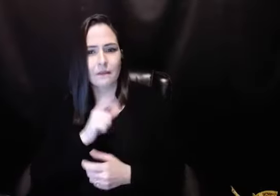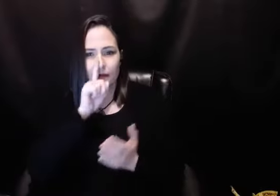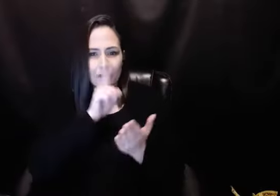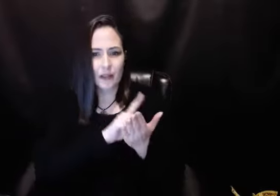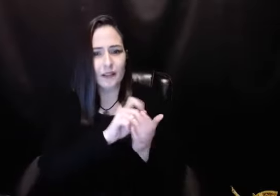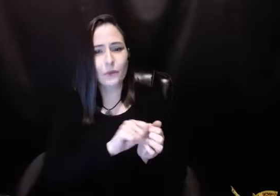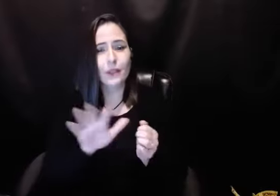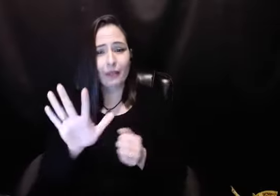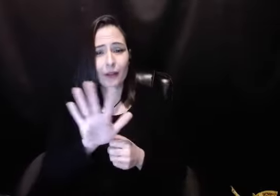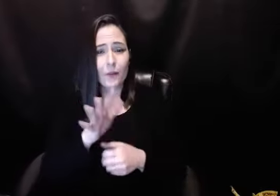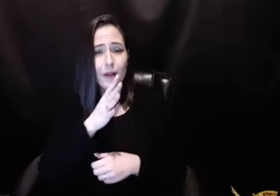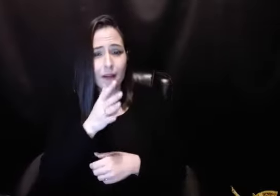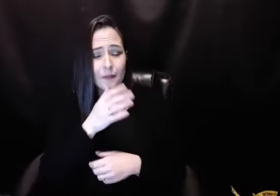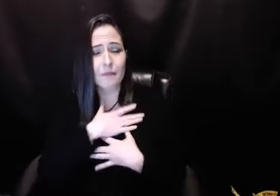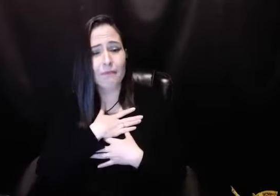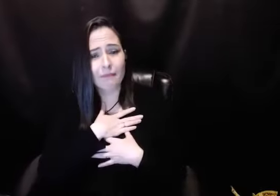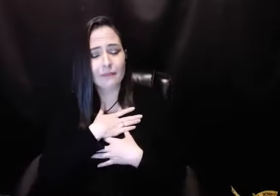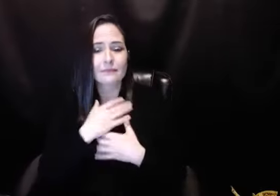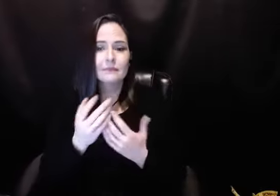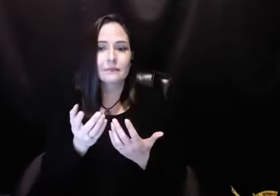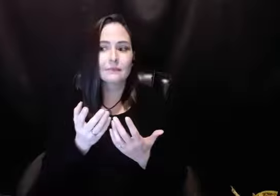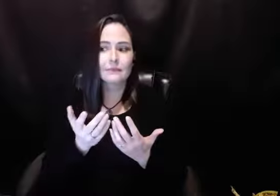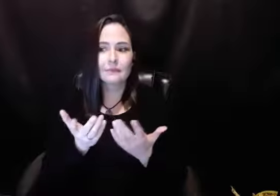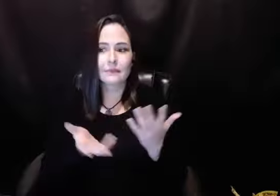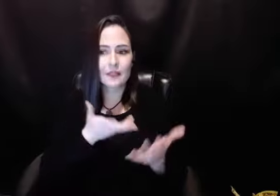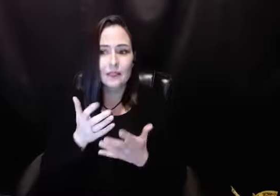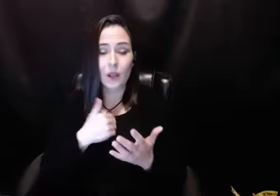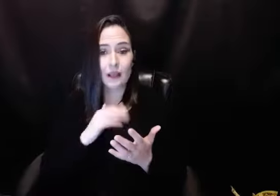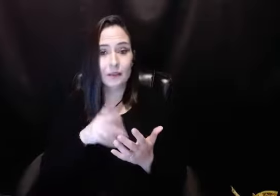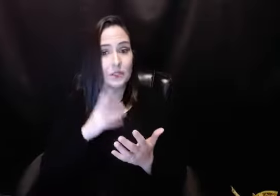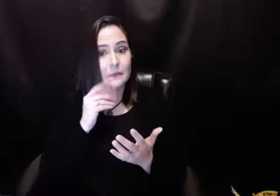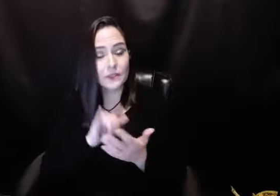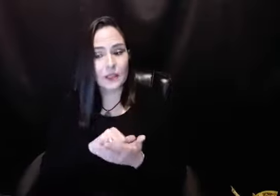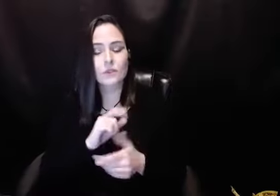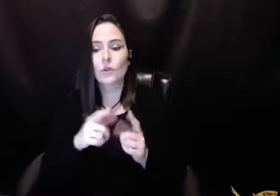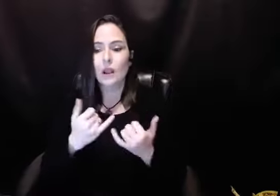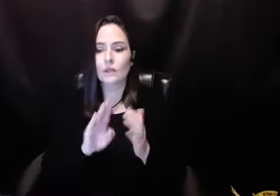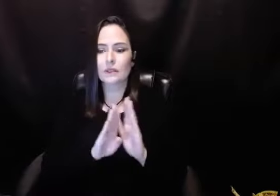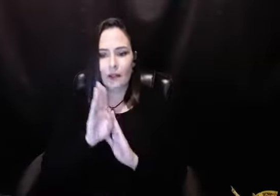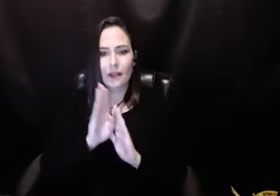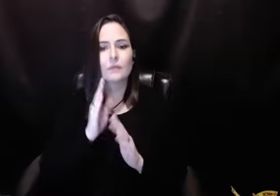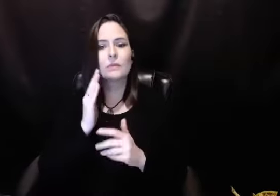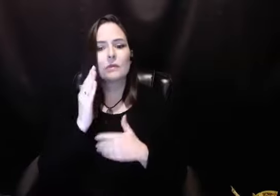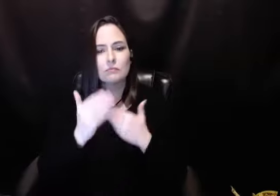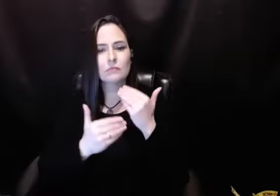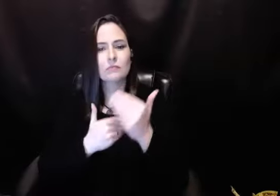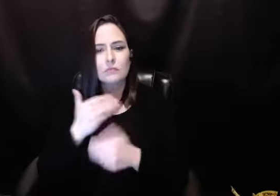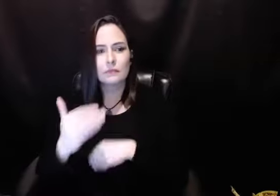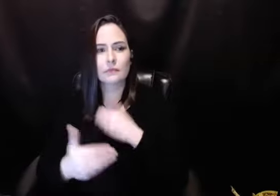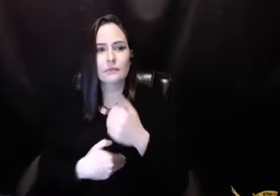being who I am. I was falling in love with their mother. I had nothing to do with any kind of marriage split up. And the